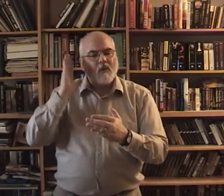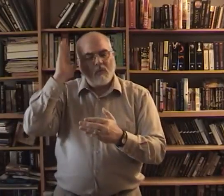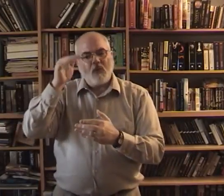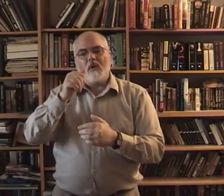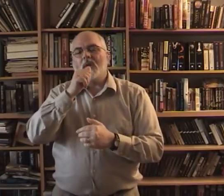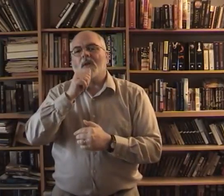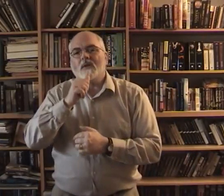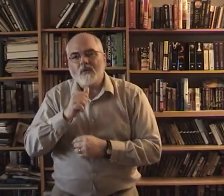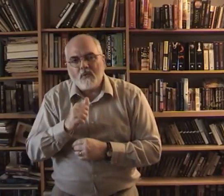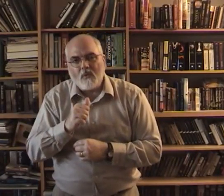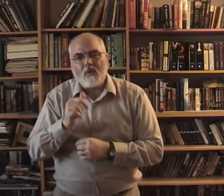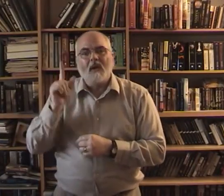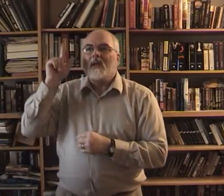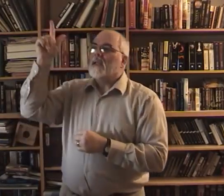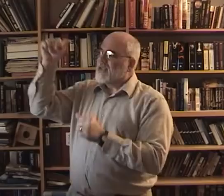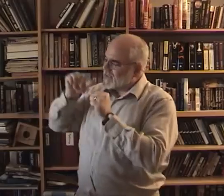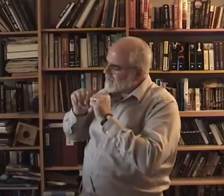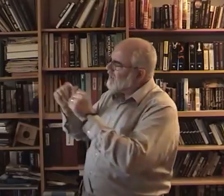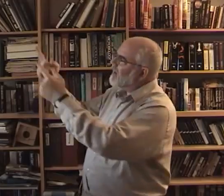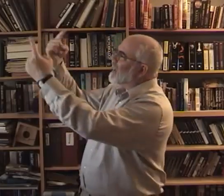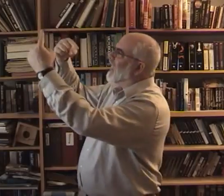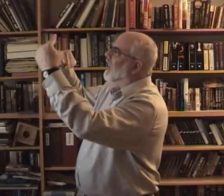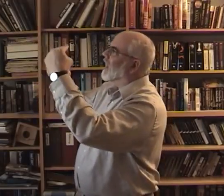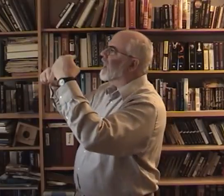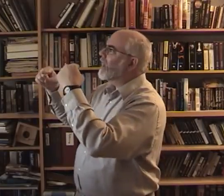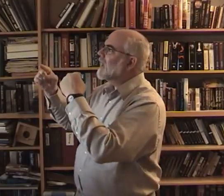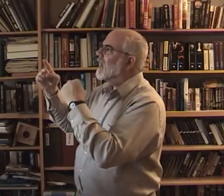would endure he still came